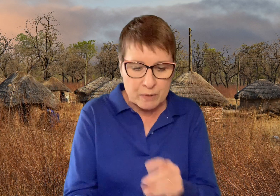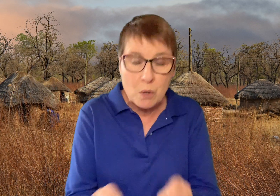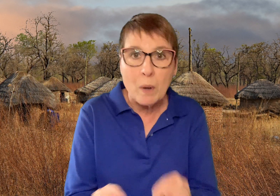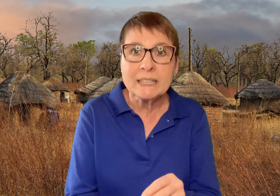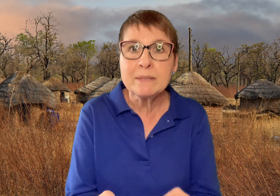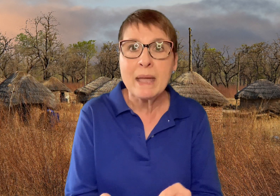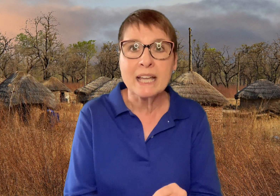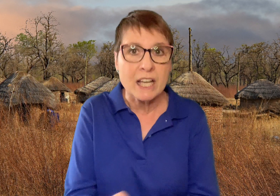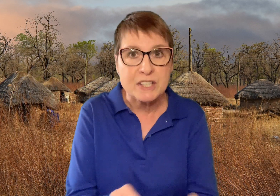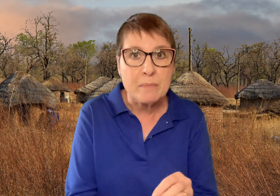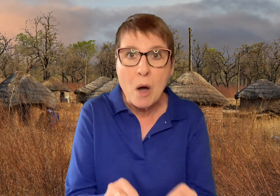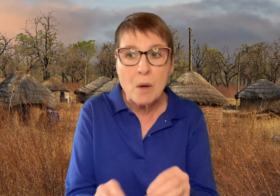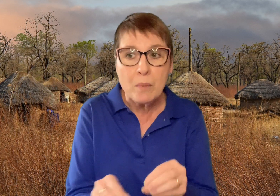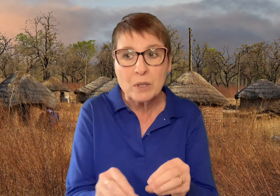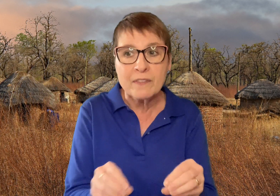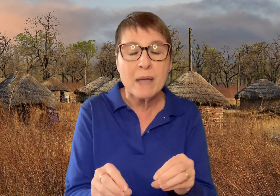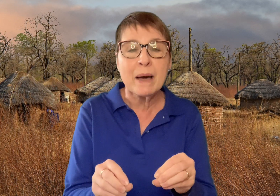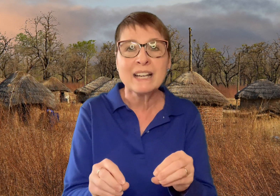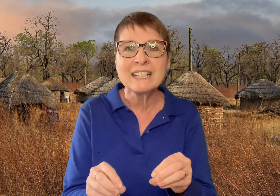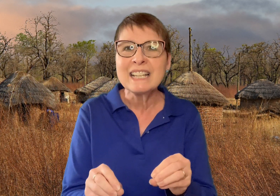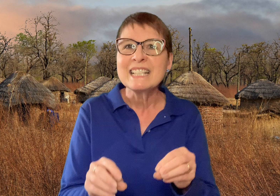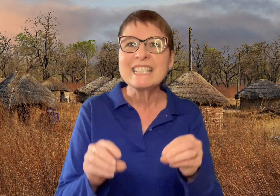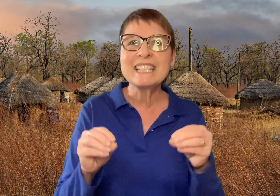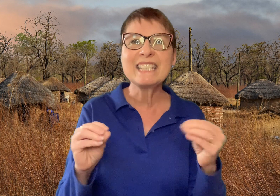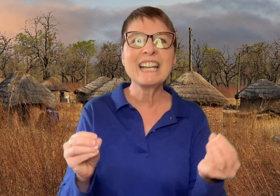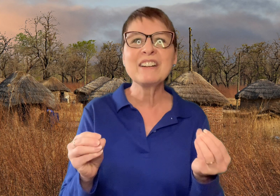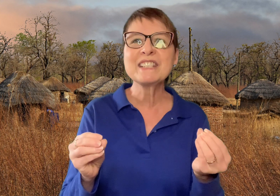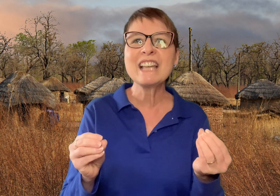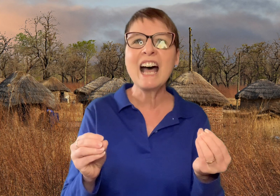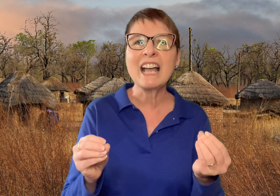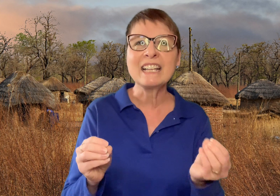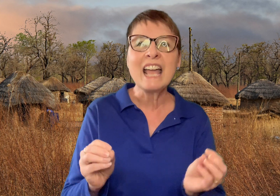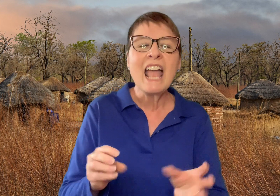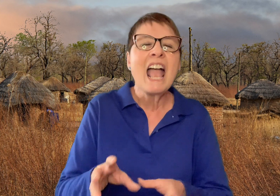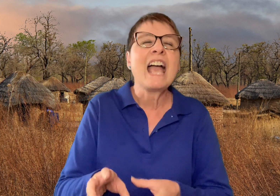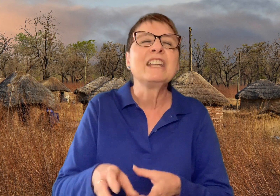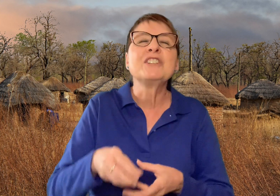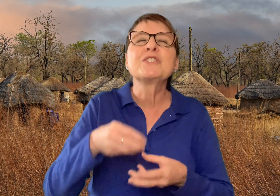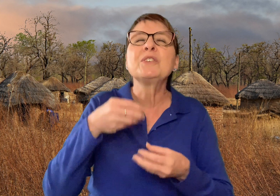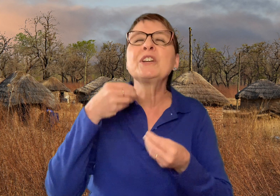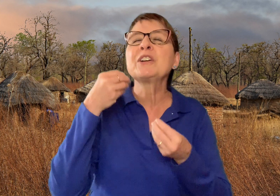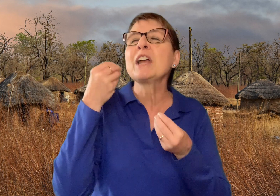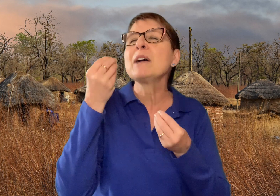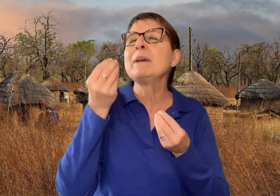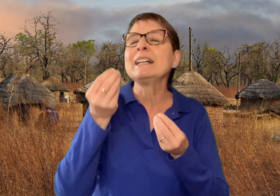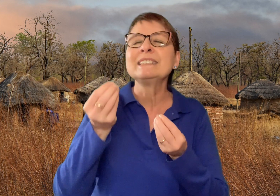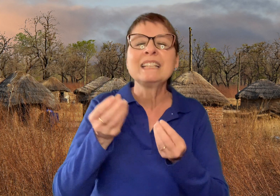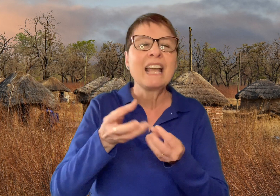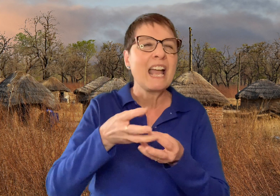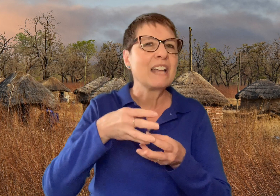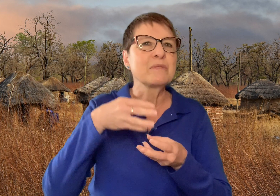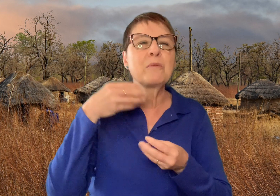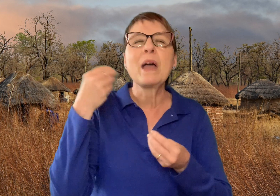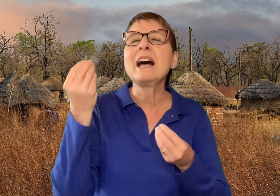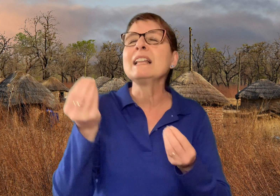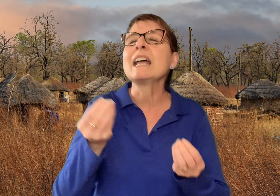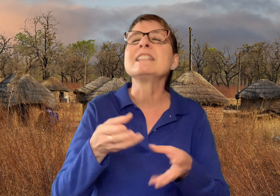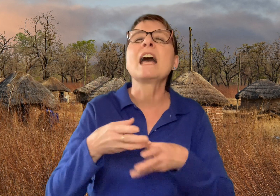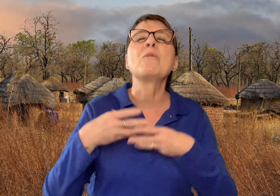would quickly make a small bowl of eba, sit outside, and enjoy her eba, as well as that